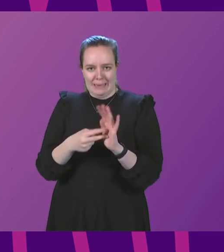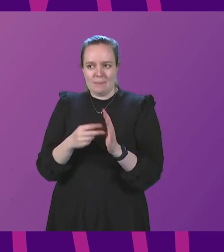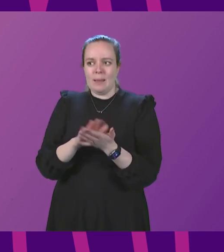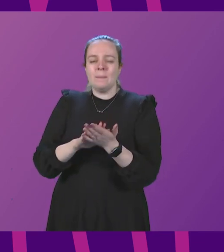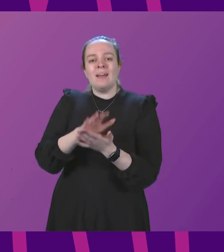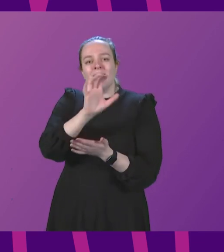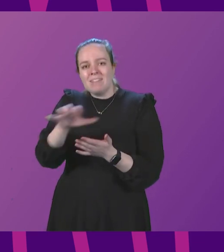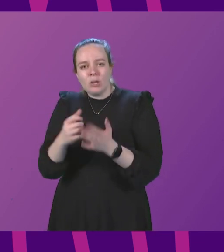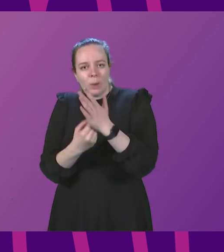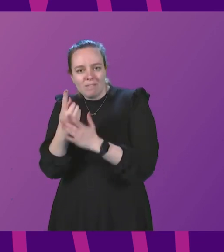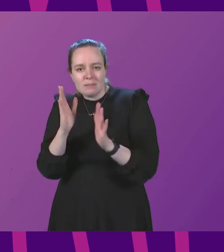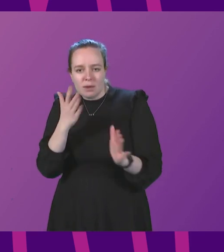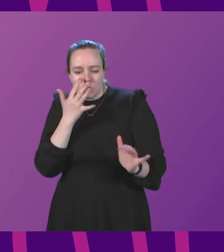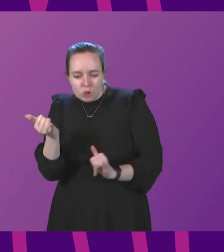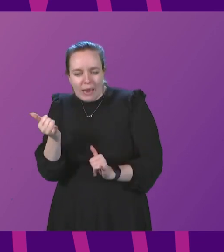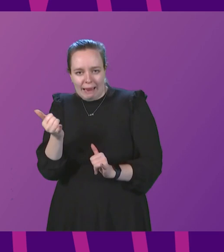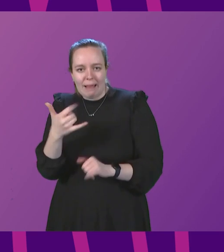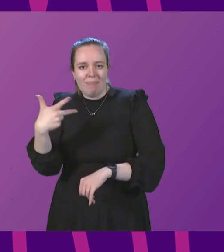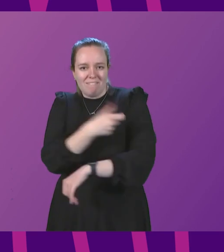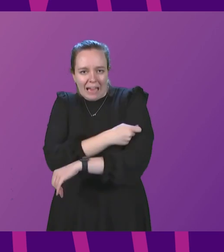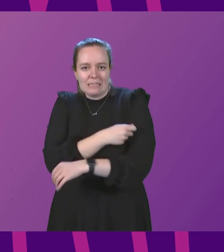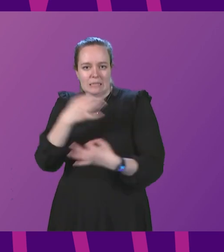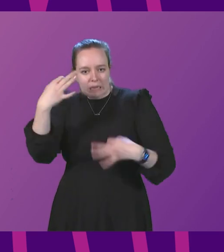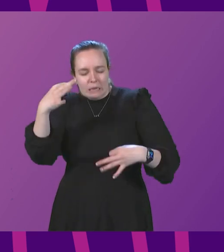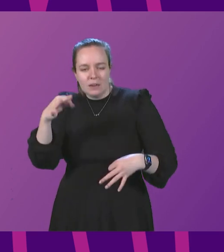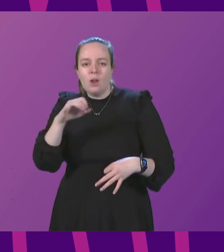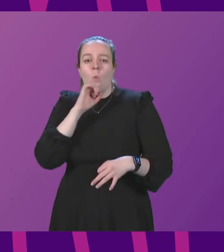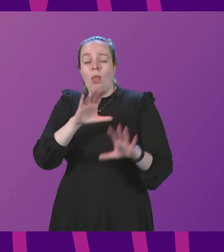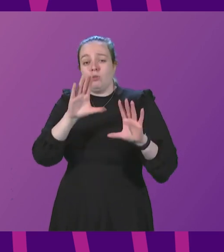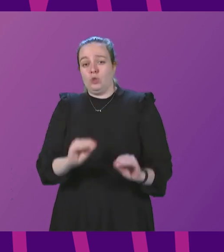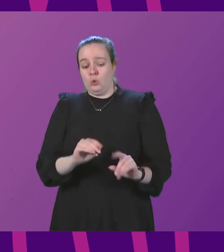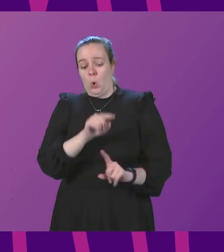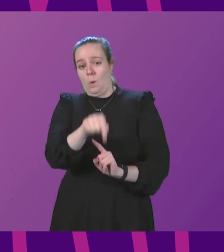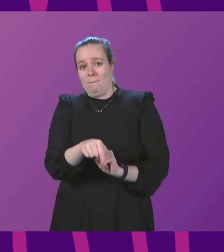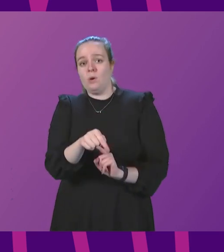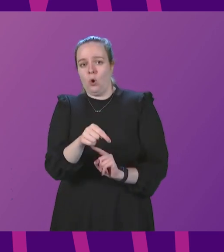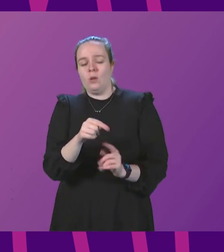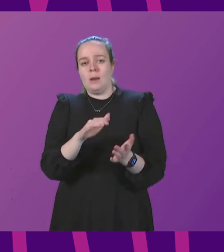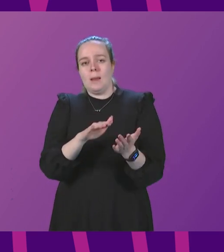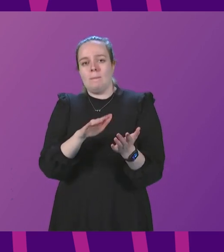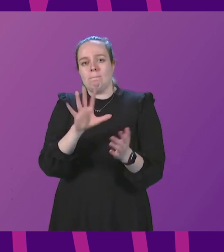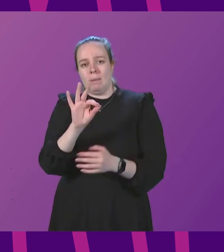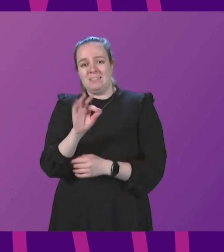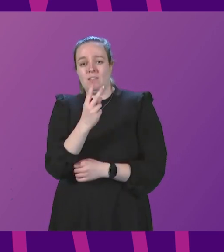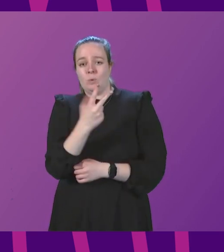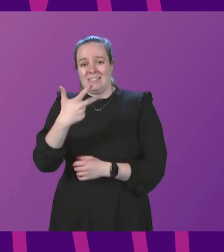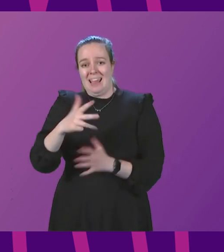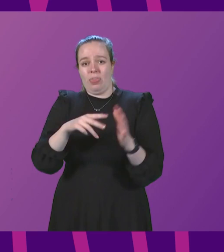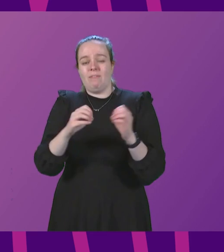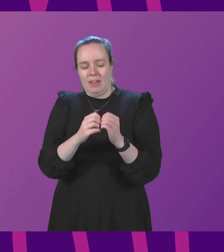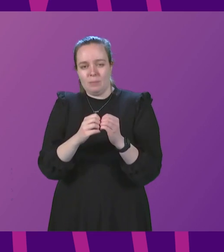venues and events to check the vaccine or test status of attendees will come to an end next Monday, the 28th of February.